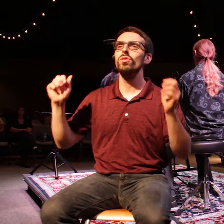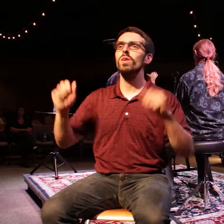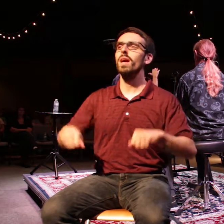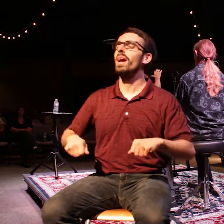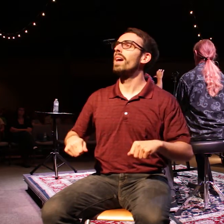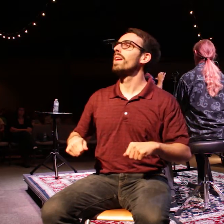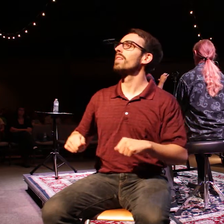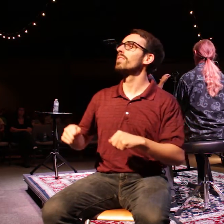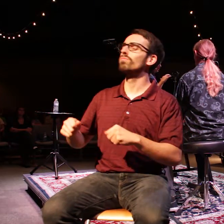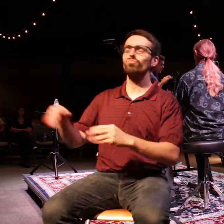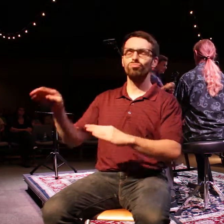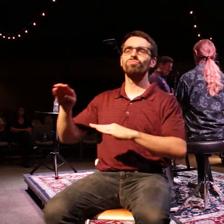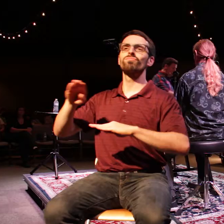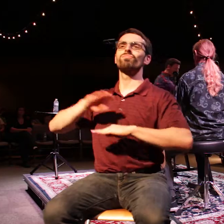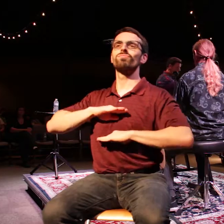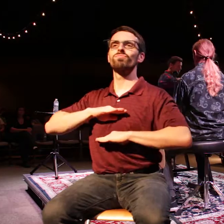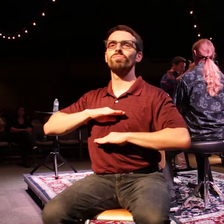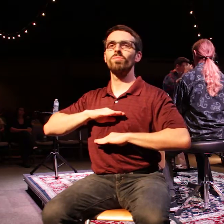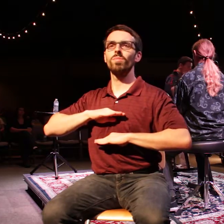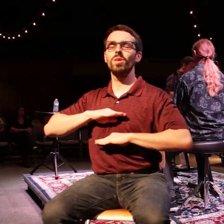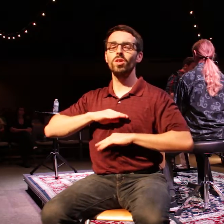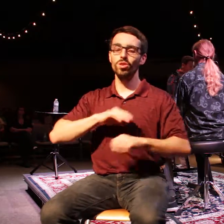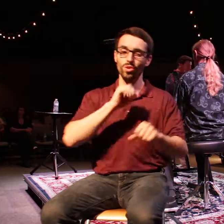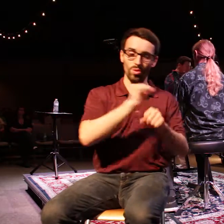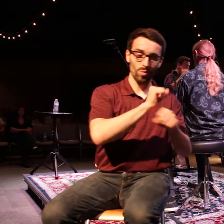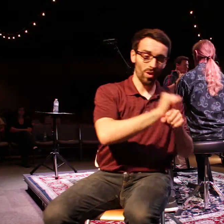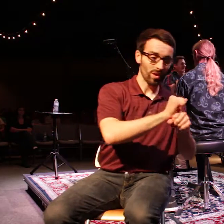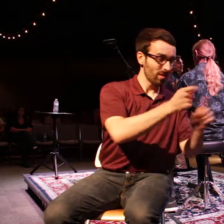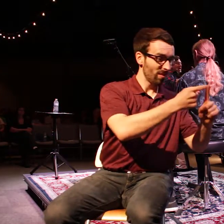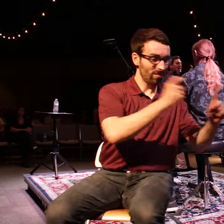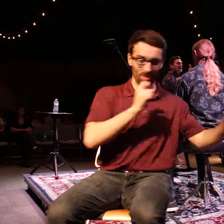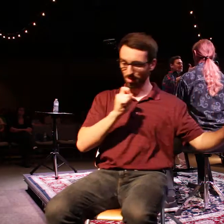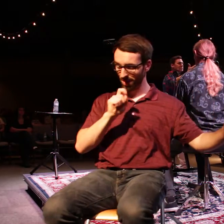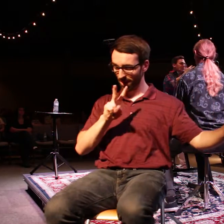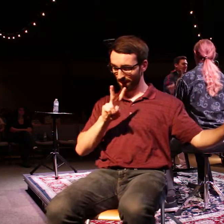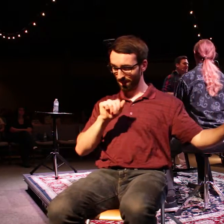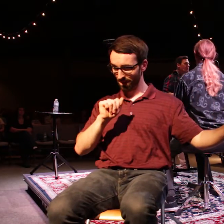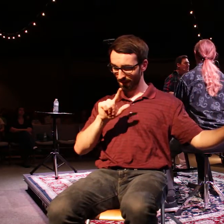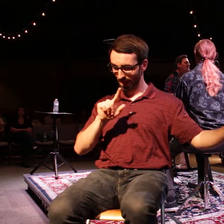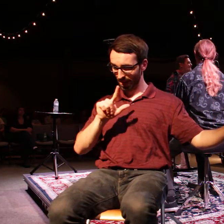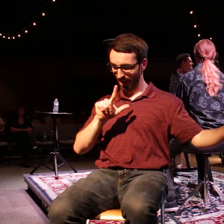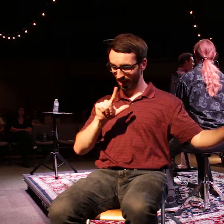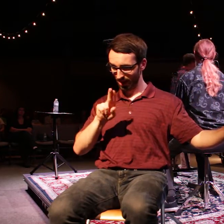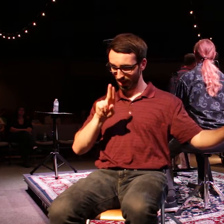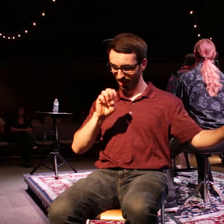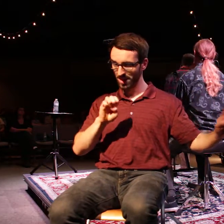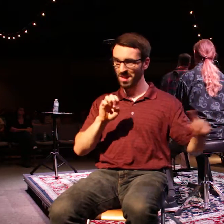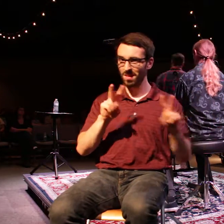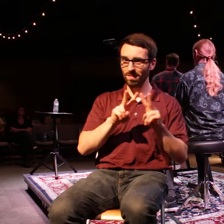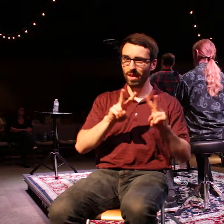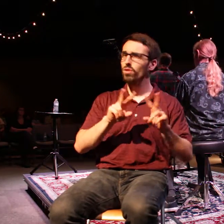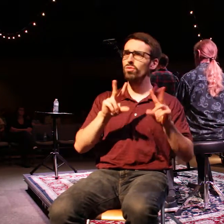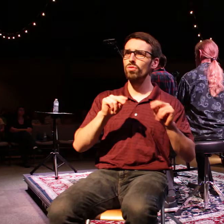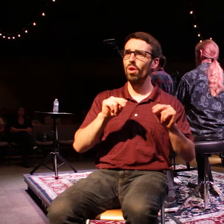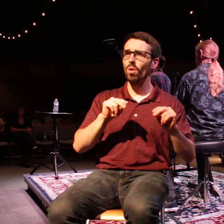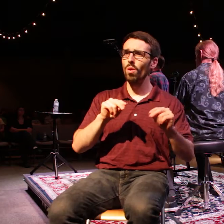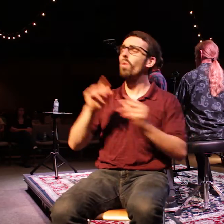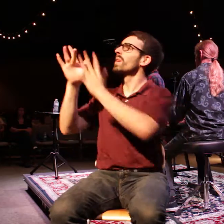come from your work. Your work is just an outflow of your value and you rest in him and you believe what he says about you and that begins to transform